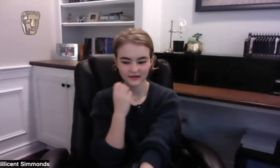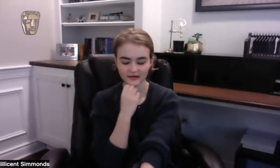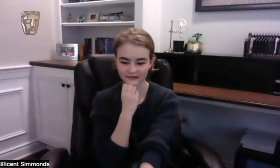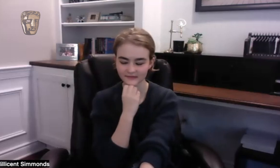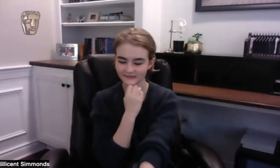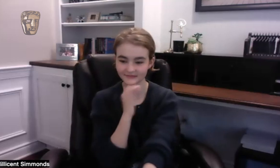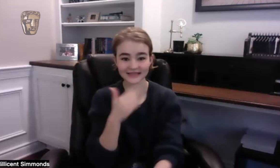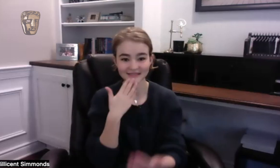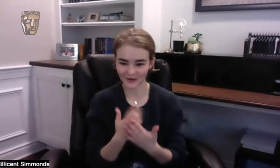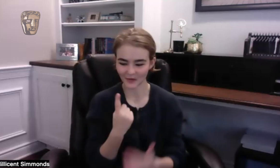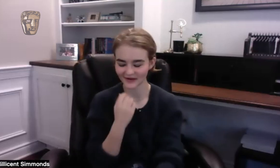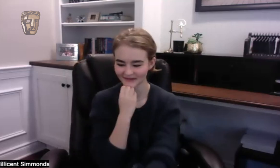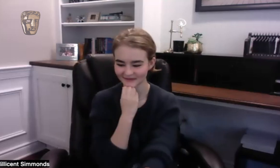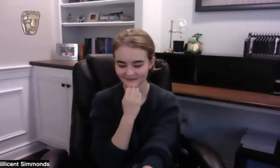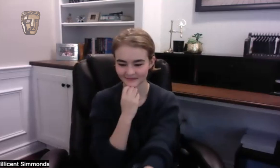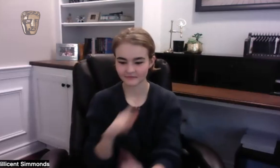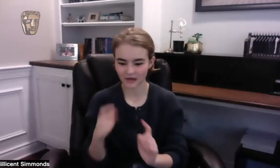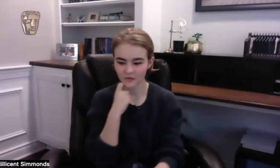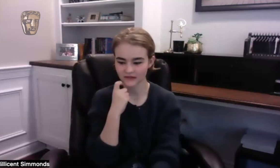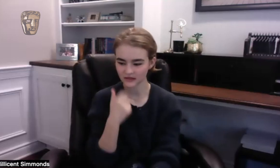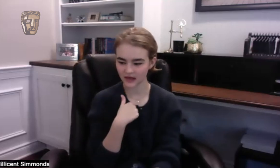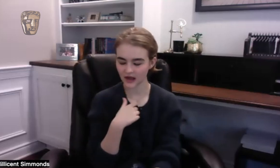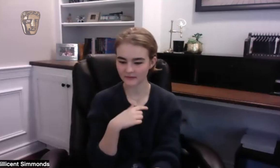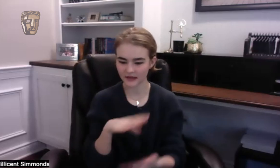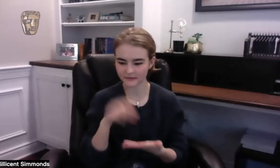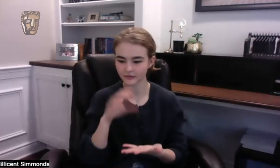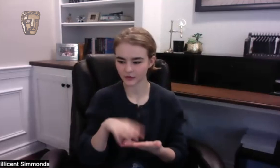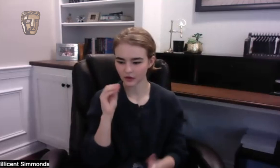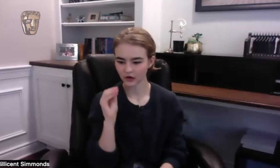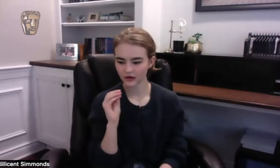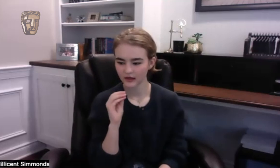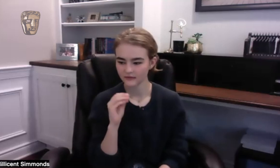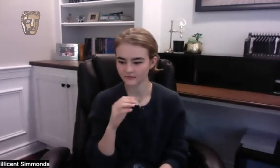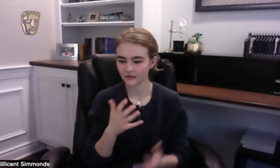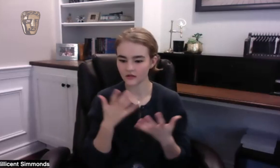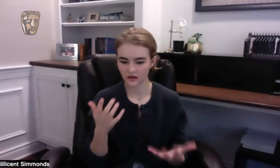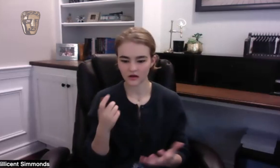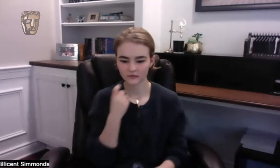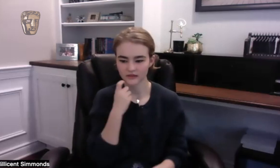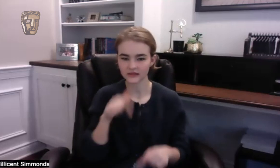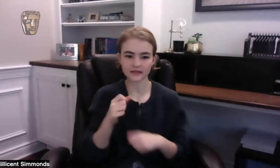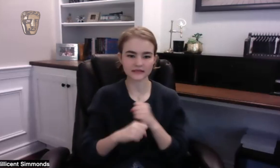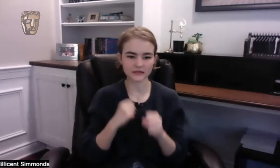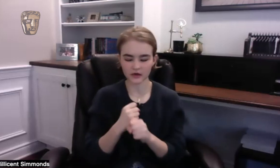that's a good one but recently I've um I've been learning you know